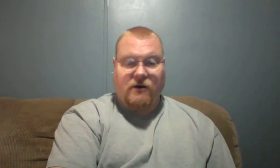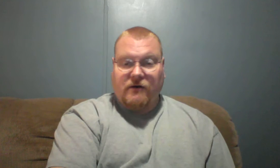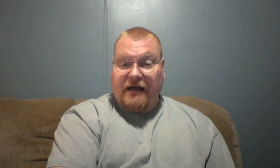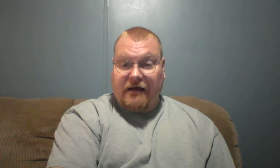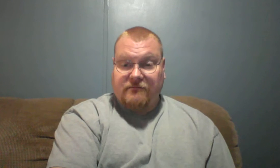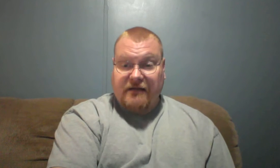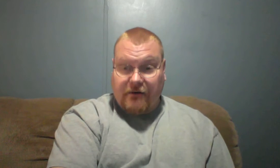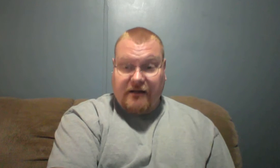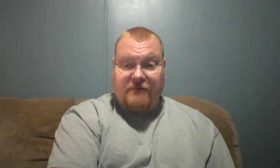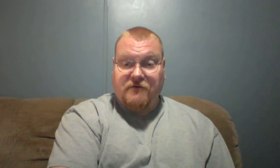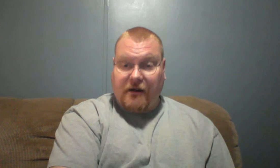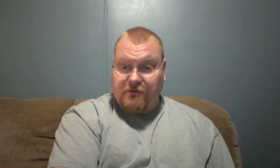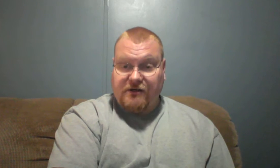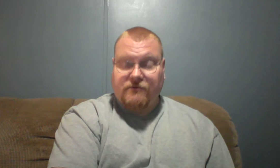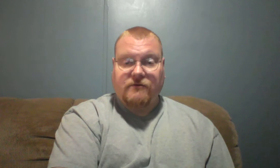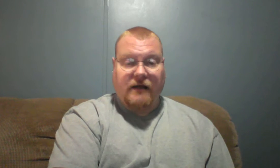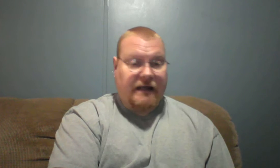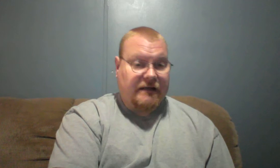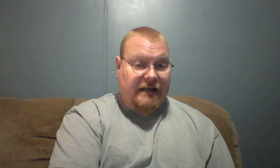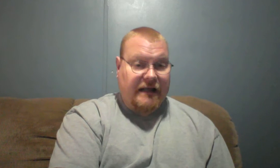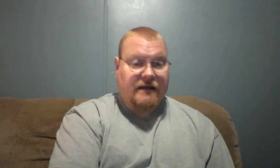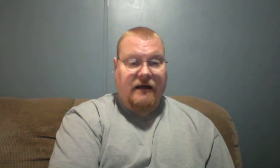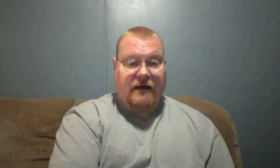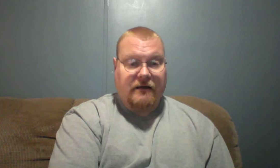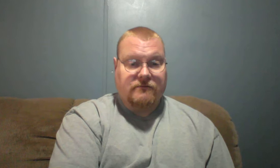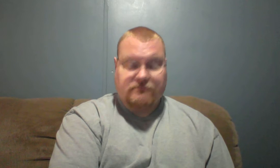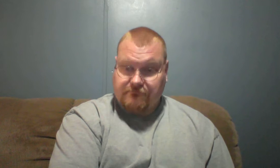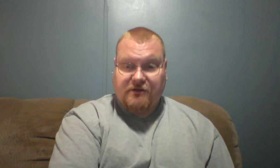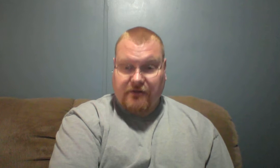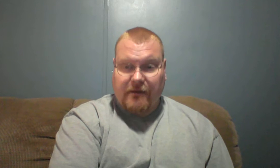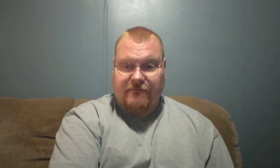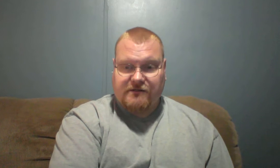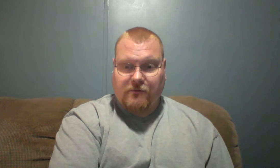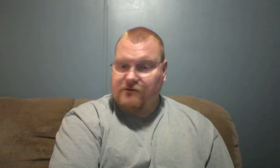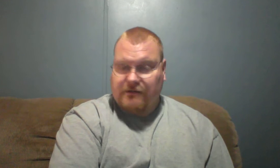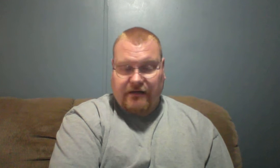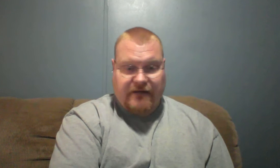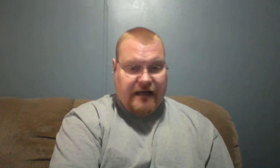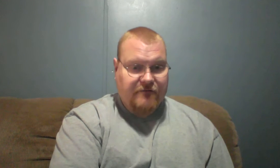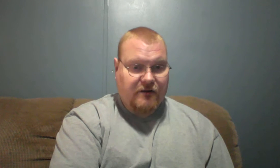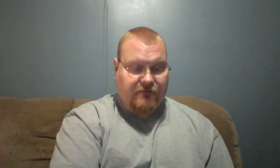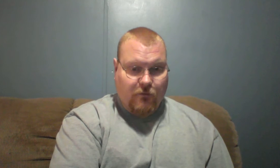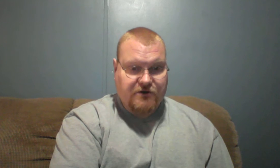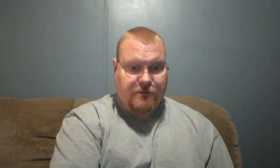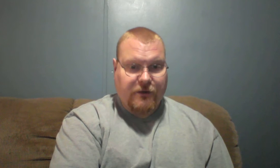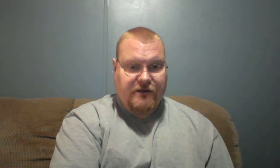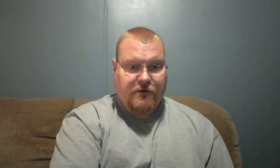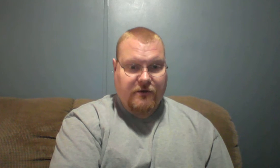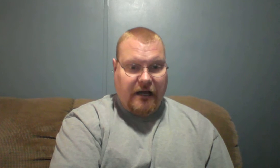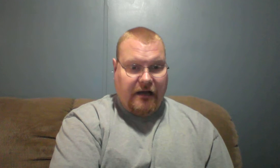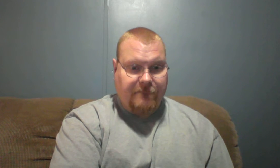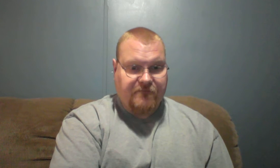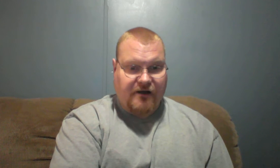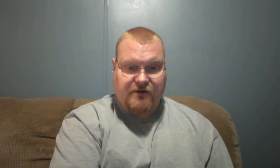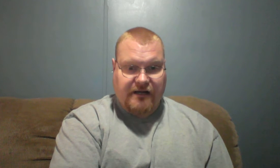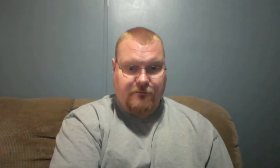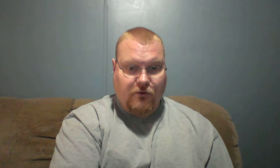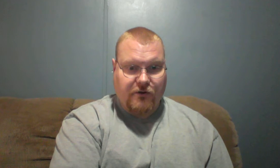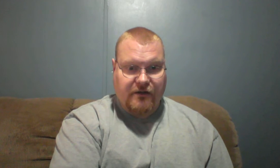So anyway, if you're able to and can, come out and visit with us. We'd love to have you, love to worship with you. I'm not trying to pull you, like